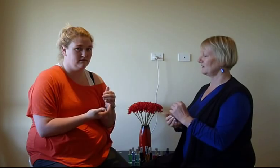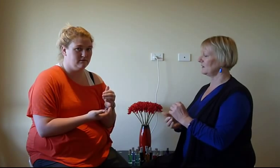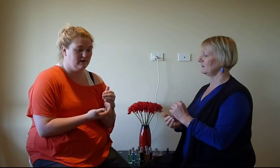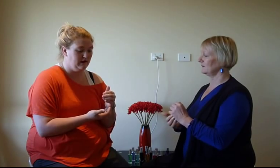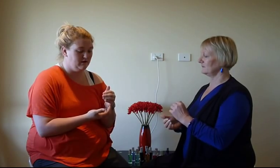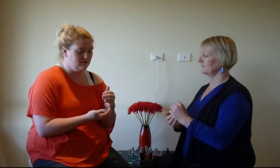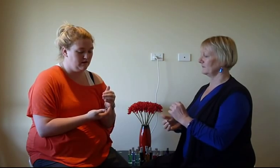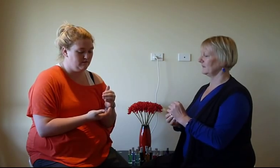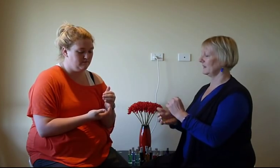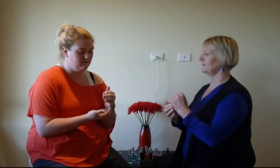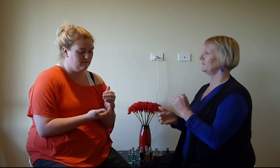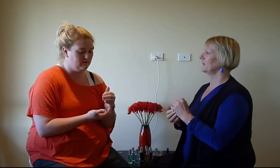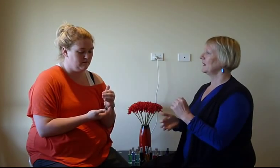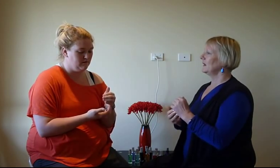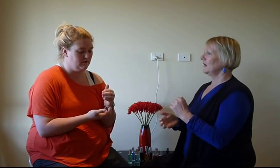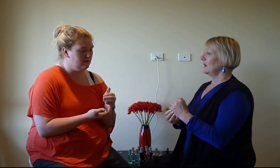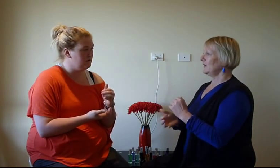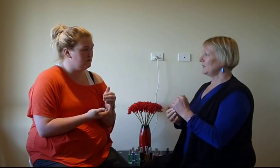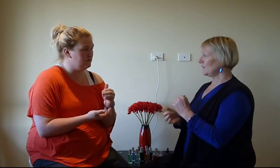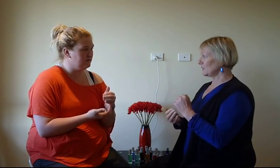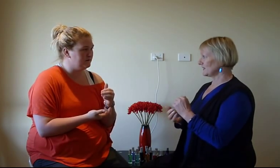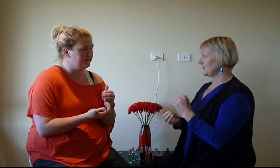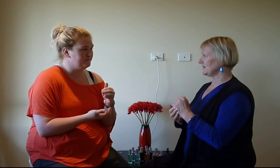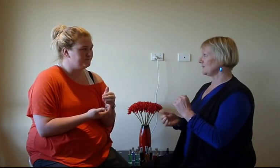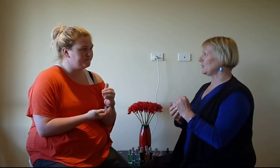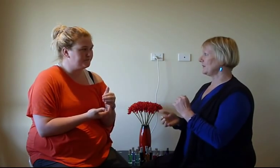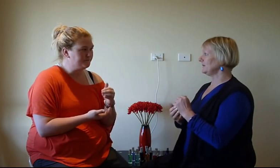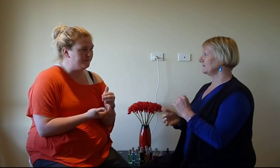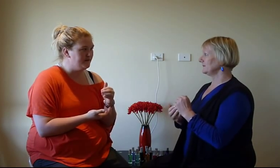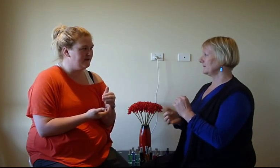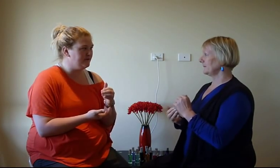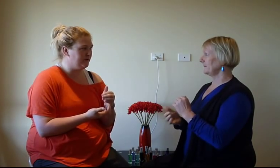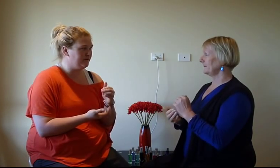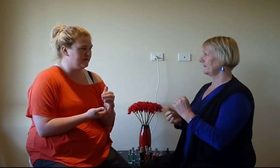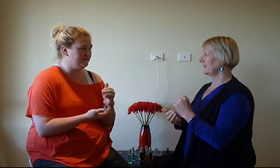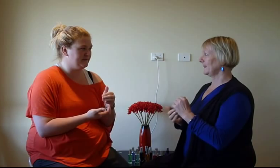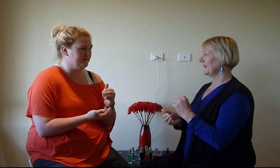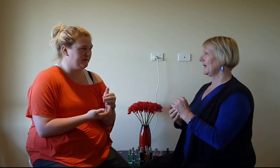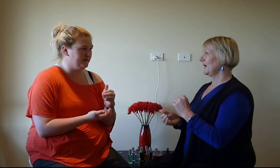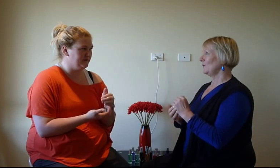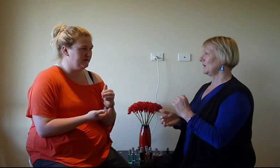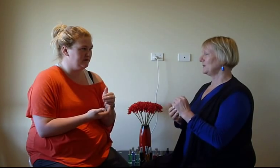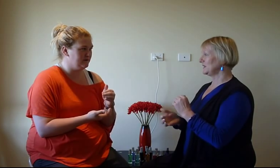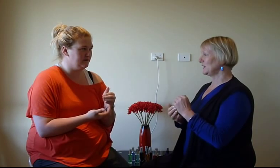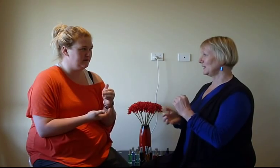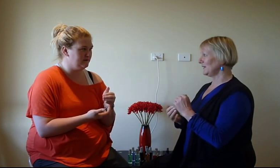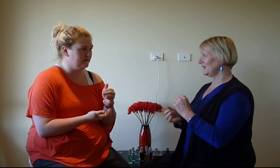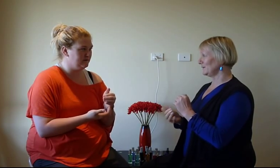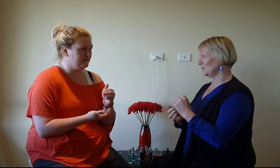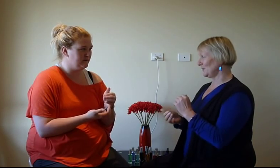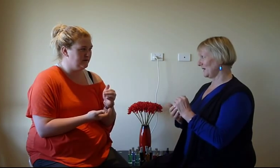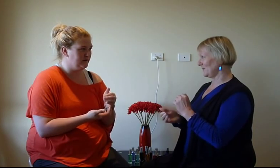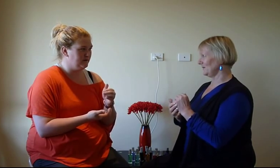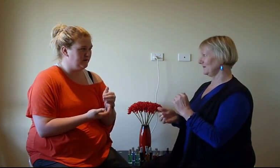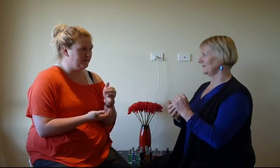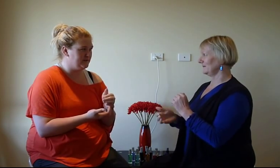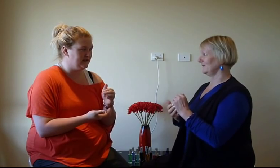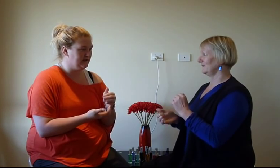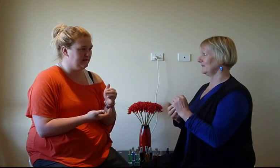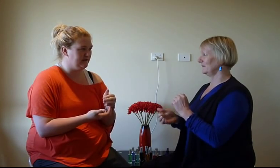alright? Yep. Yep. Even though I've got some disappointment. Even though I've got some disappointment. When I particularly think of two people. When I particularly think